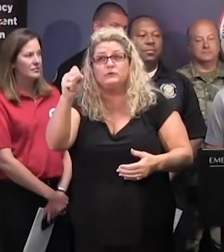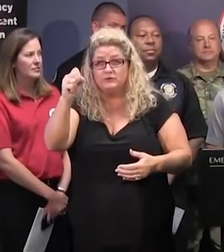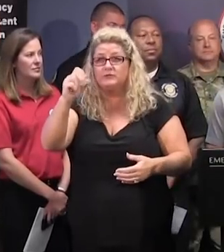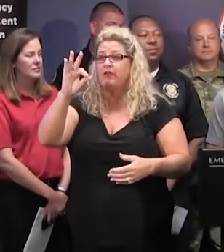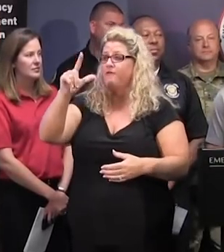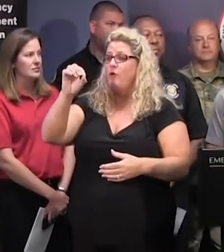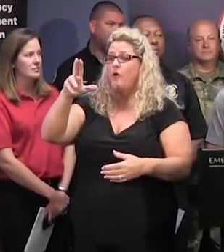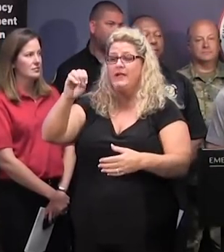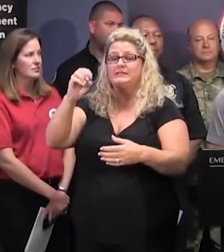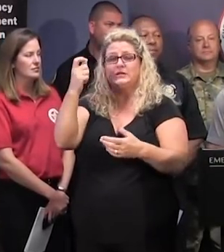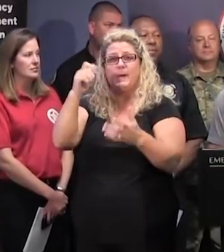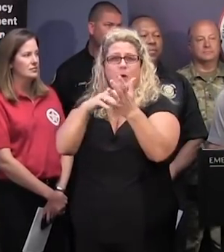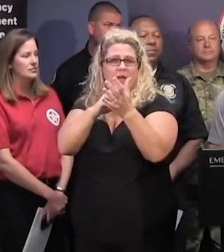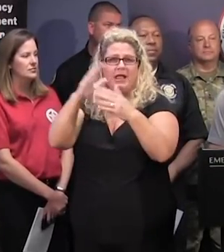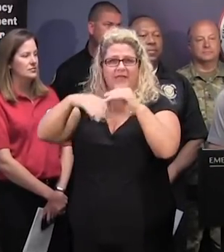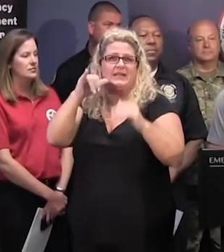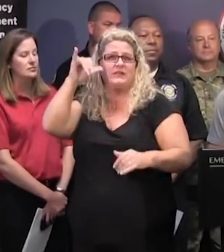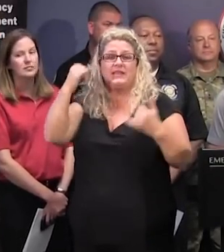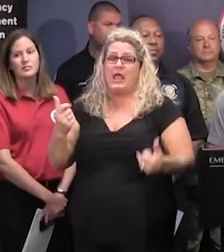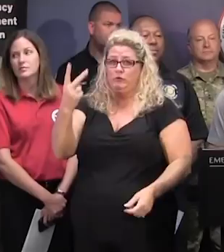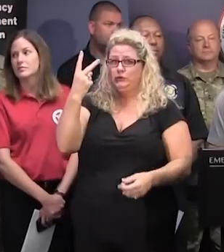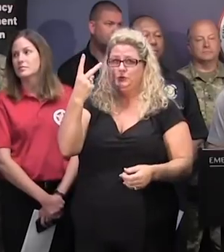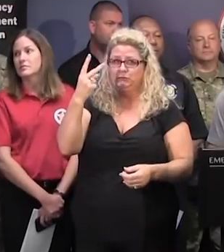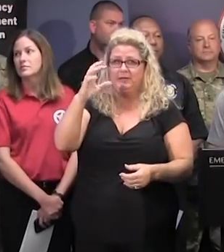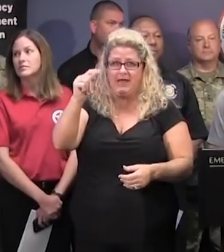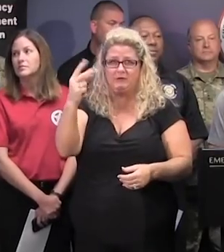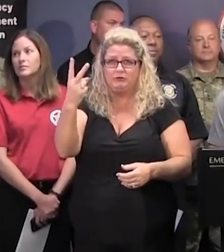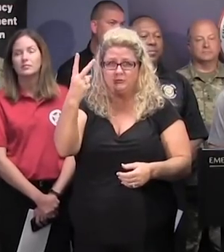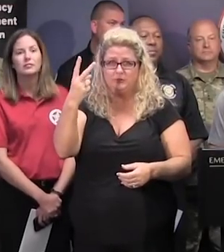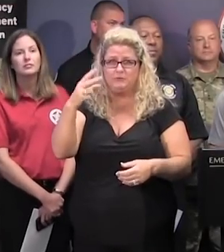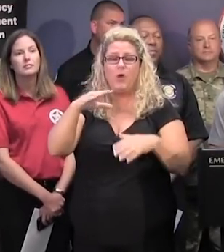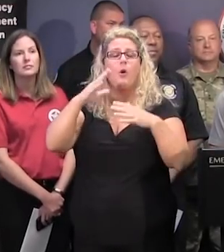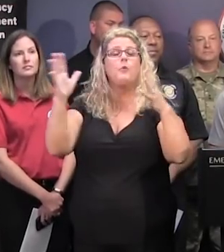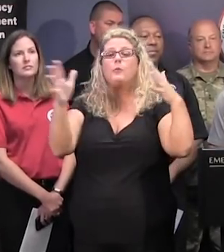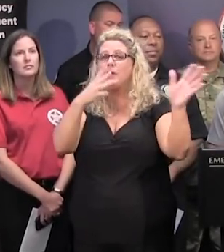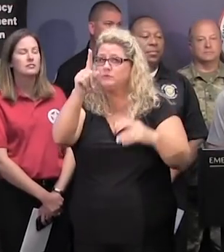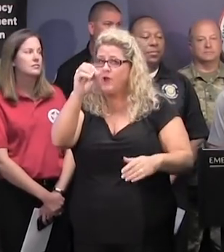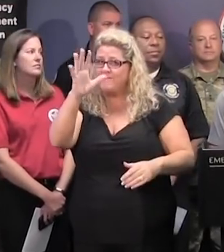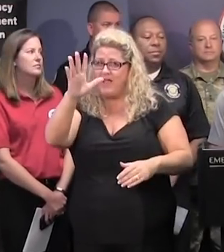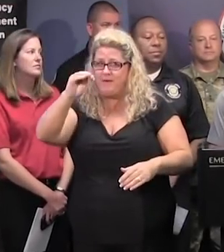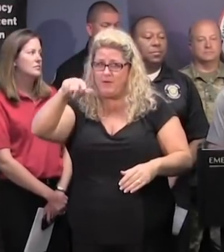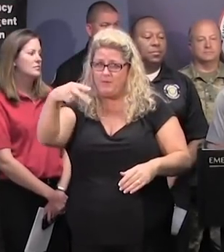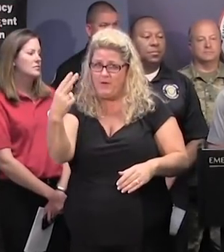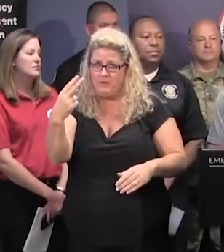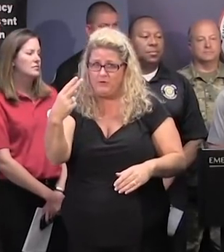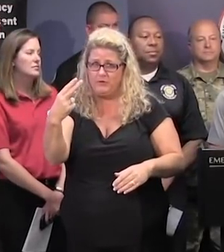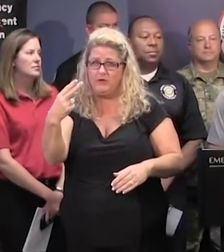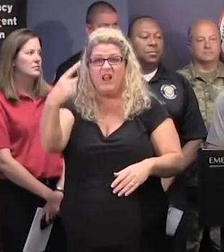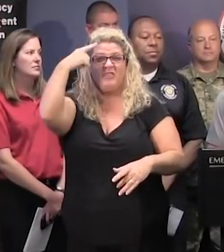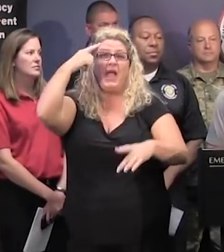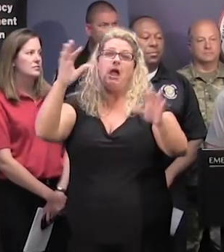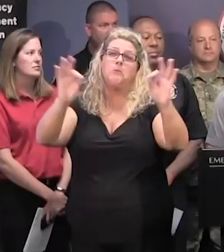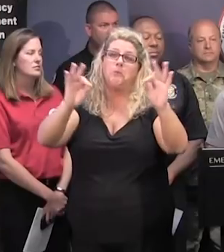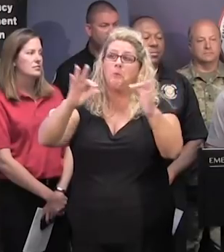Florence has weakened since yesterday, and it's now a Category 2 hurricane with winds of 105 miles an hour. However, don't think that